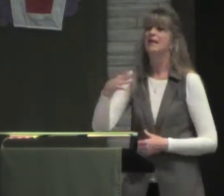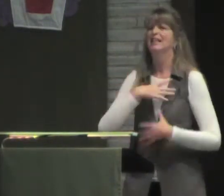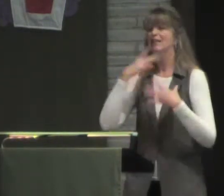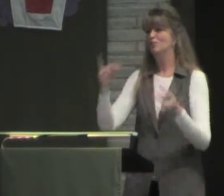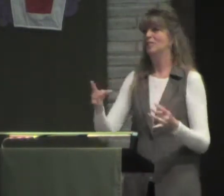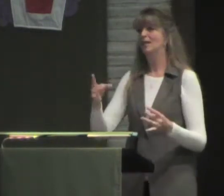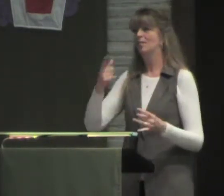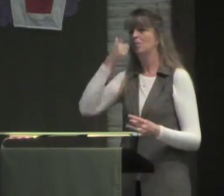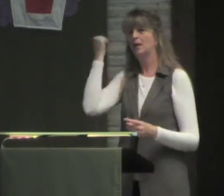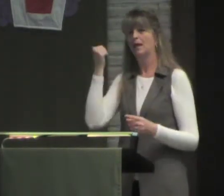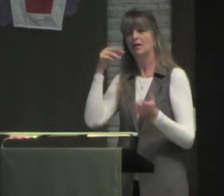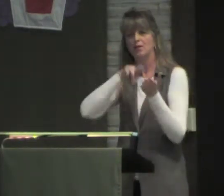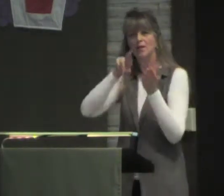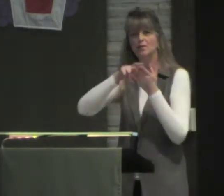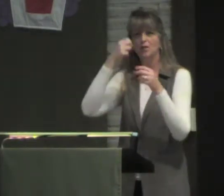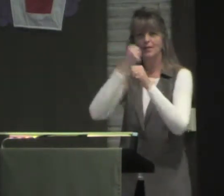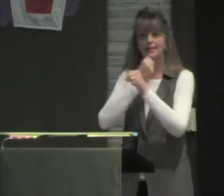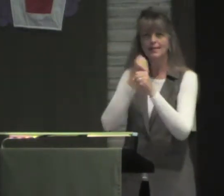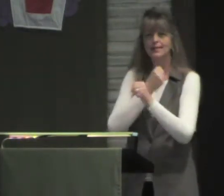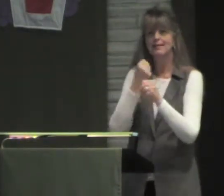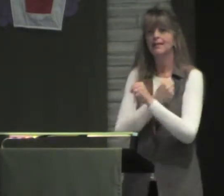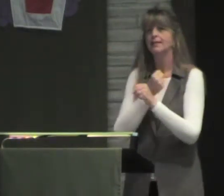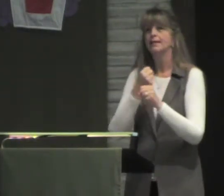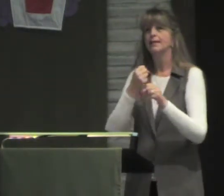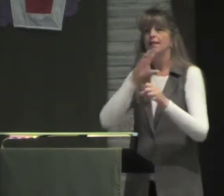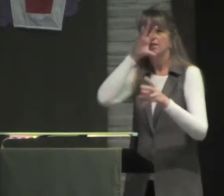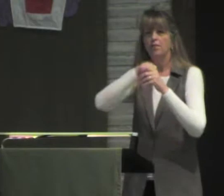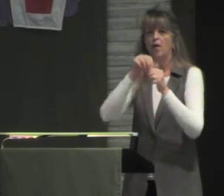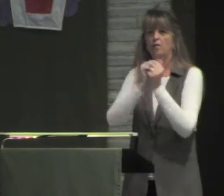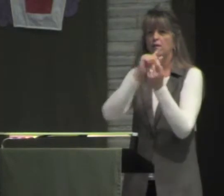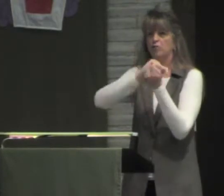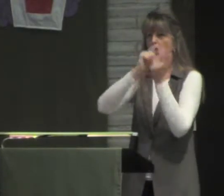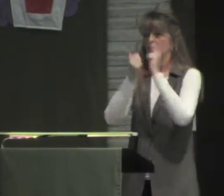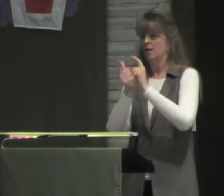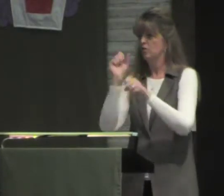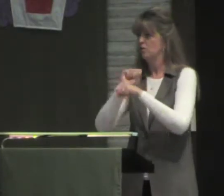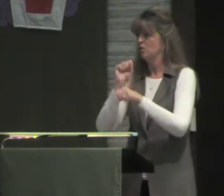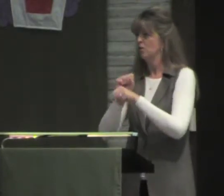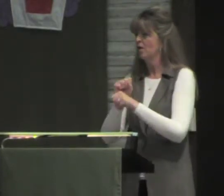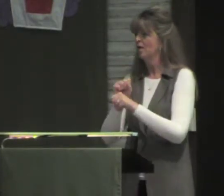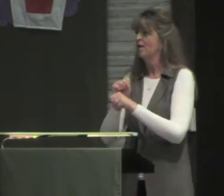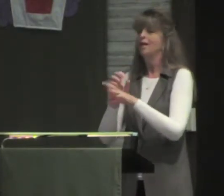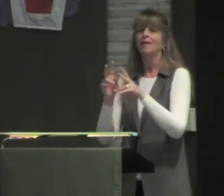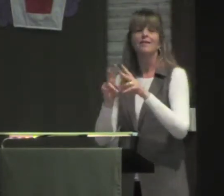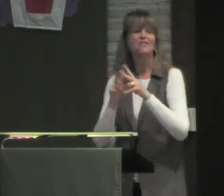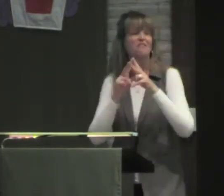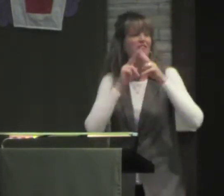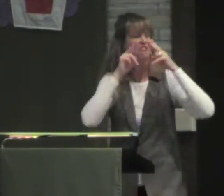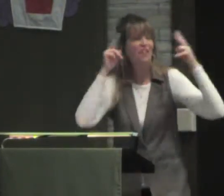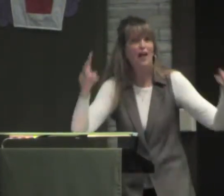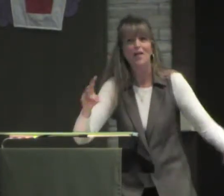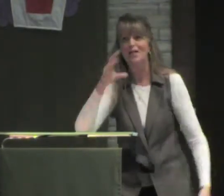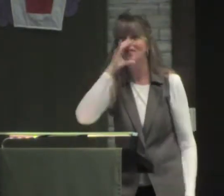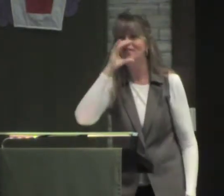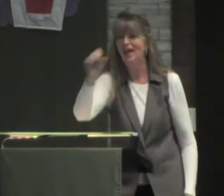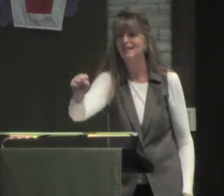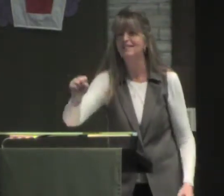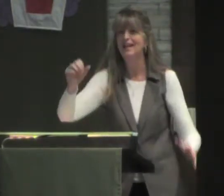So the gist of my sermon is to be very careful. You know, I've done lots of translation work and lots of research,